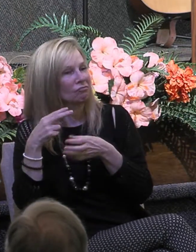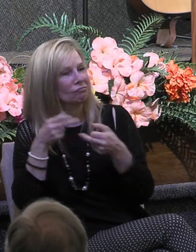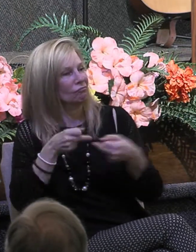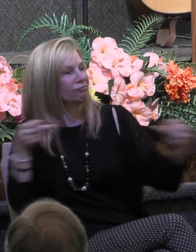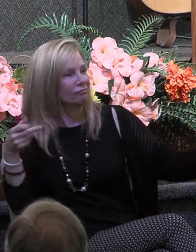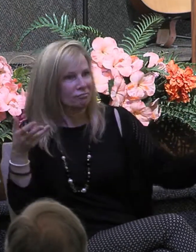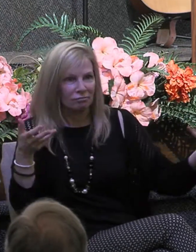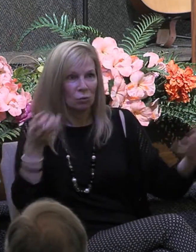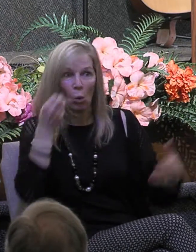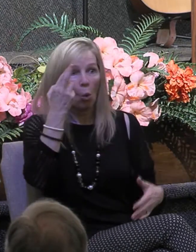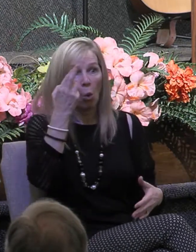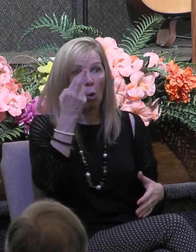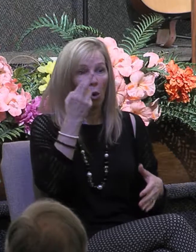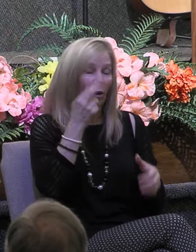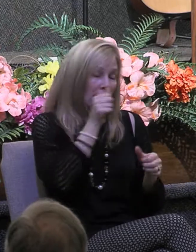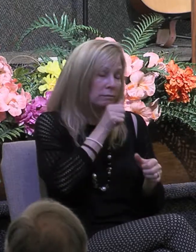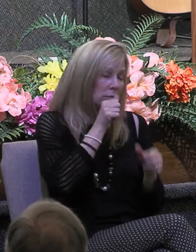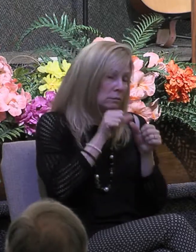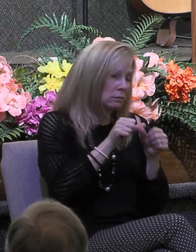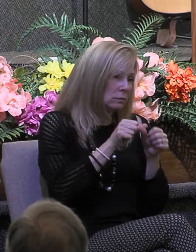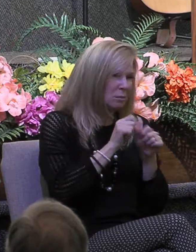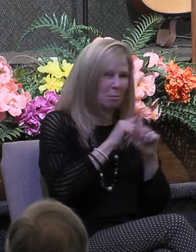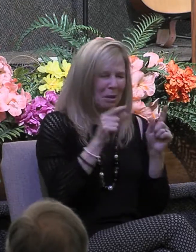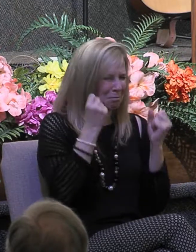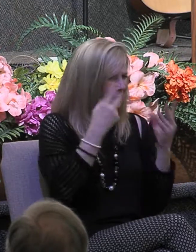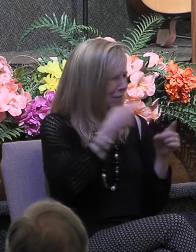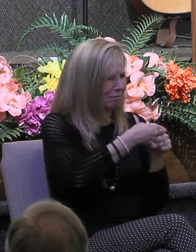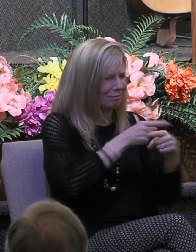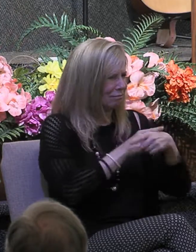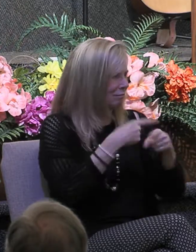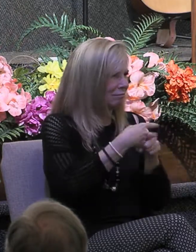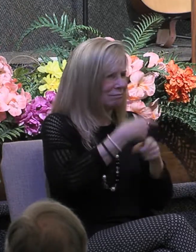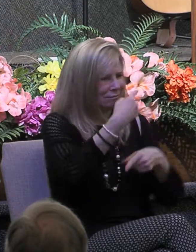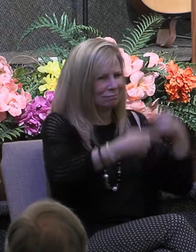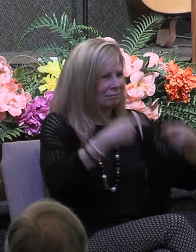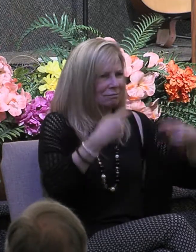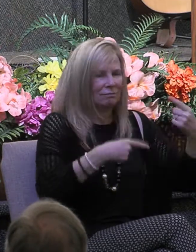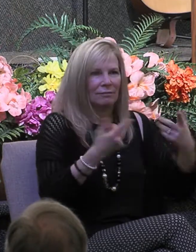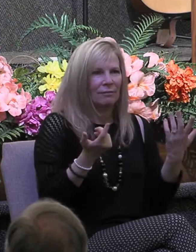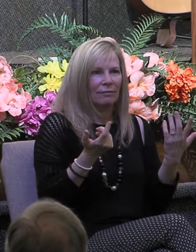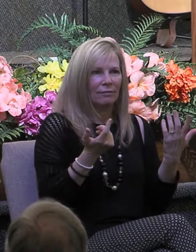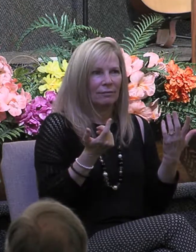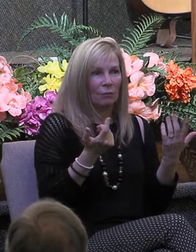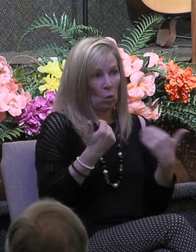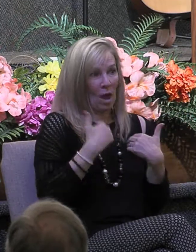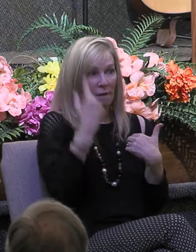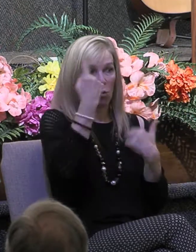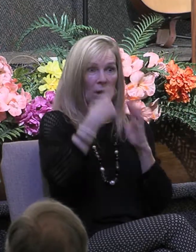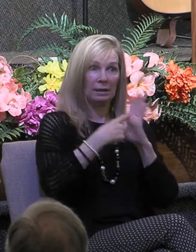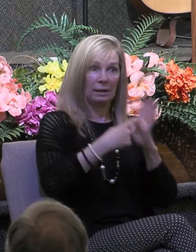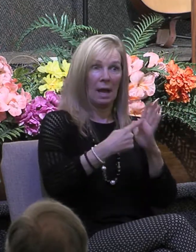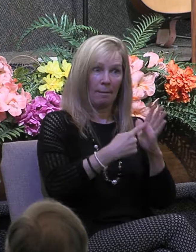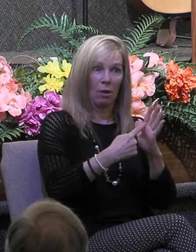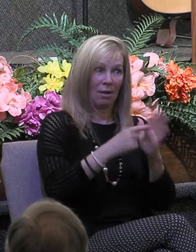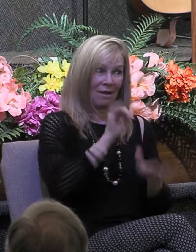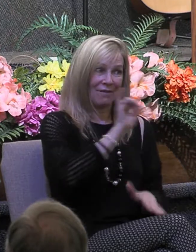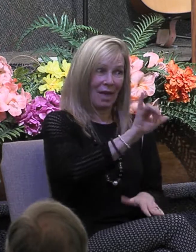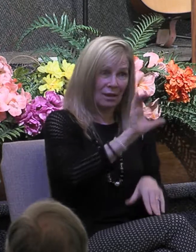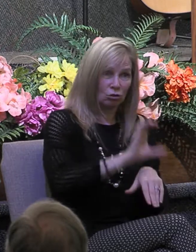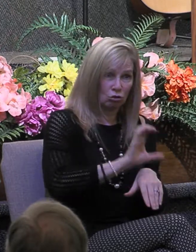continue to have all kinds of conflicts and clashes. We actually have an example of such a church like this in